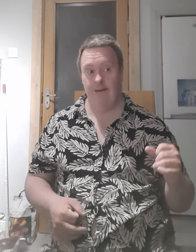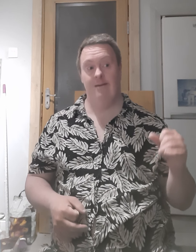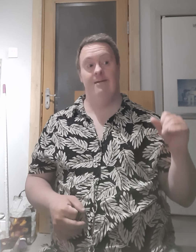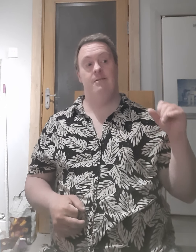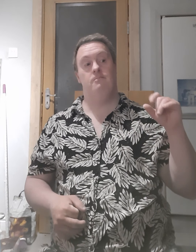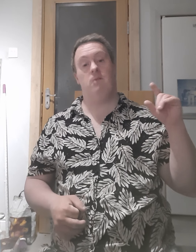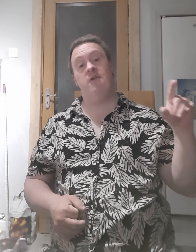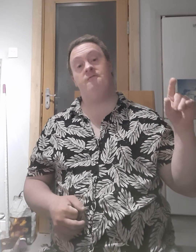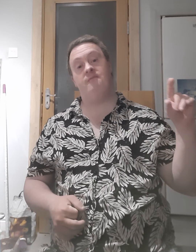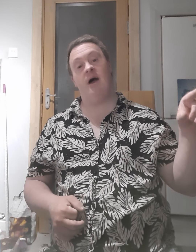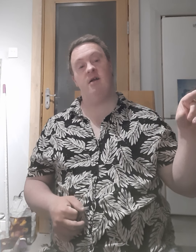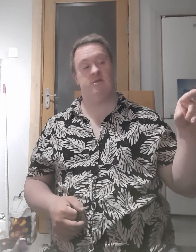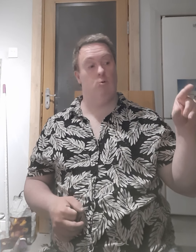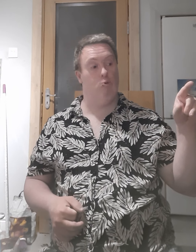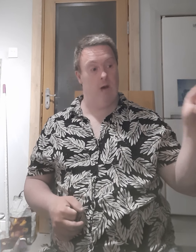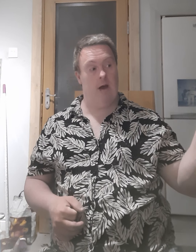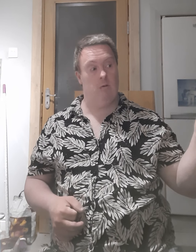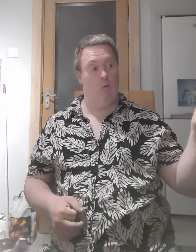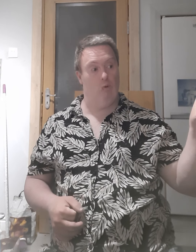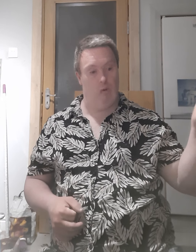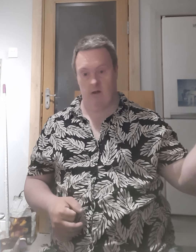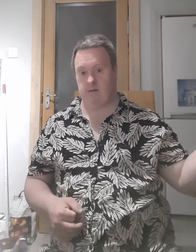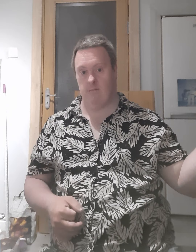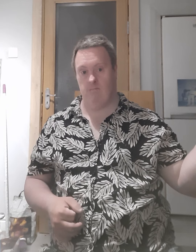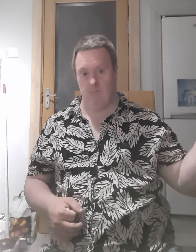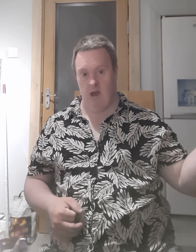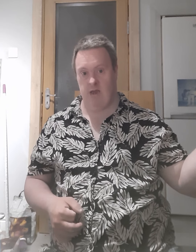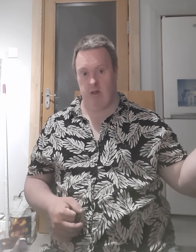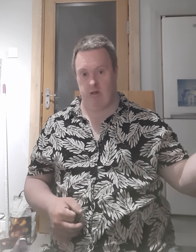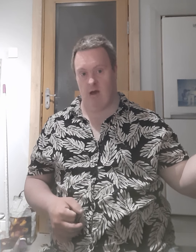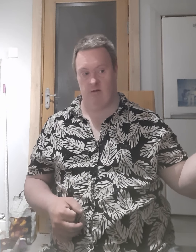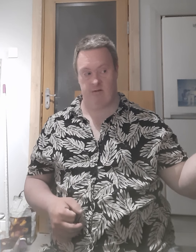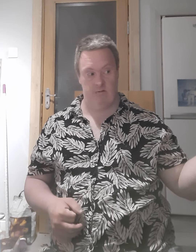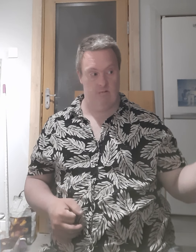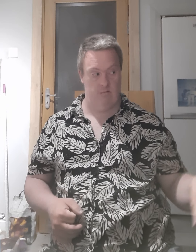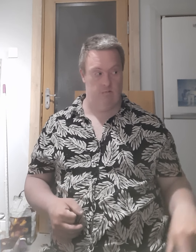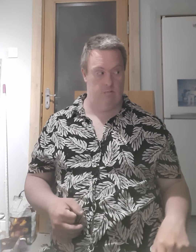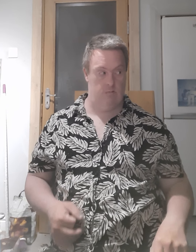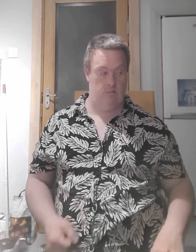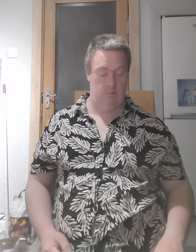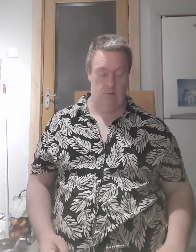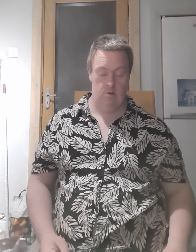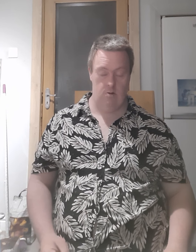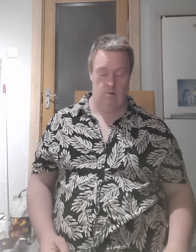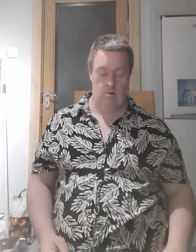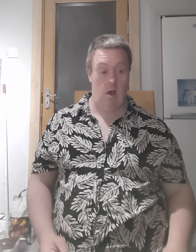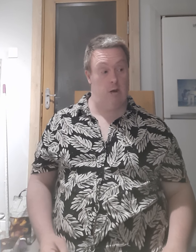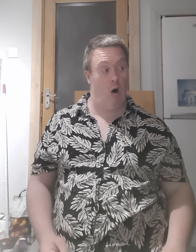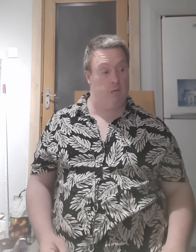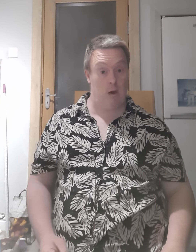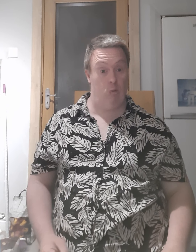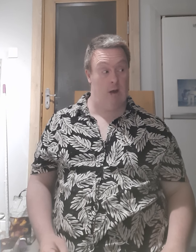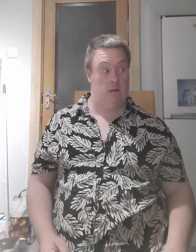my fans will watch them my channels. Real I hope they will.